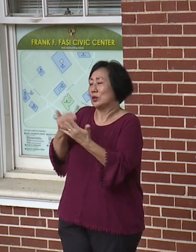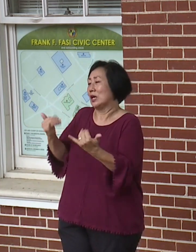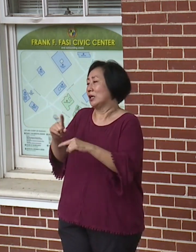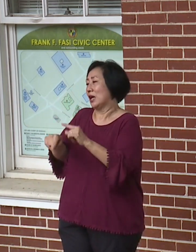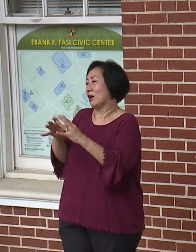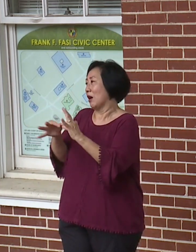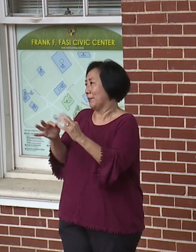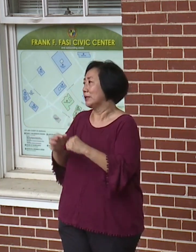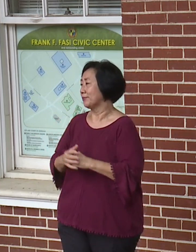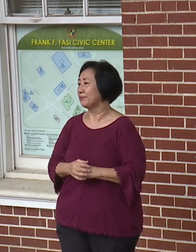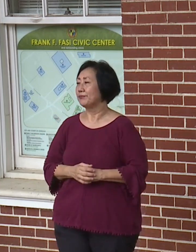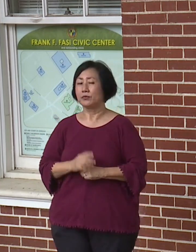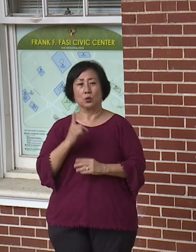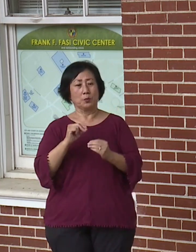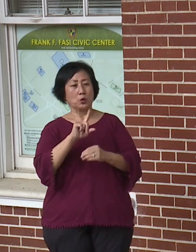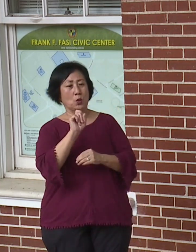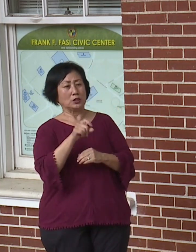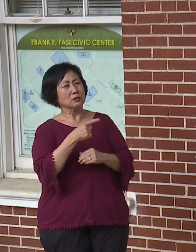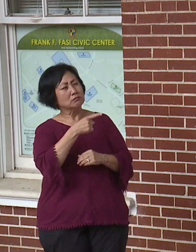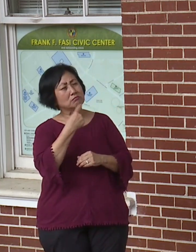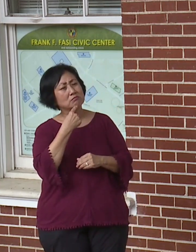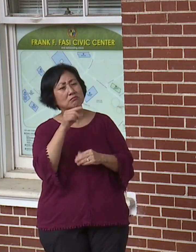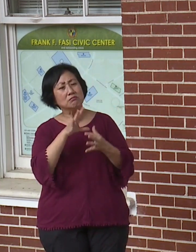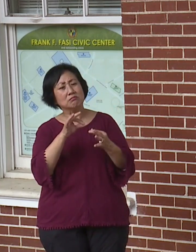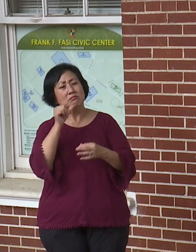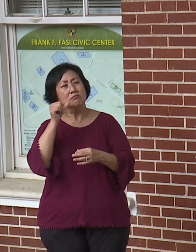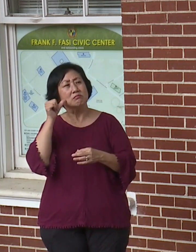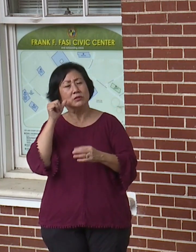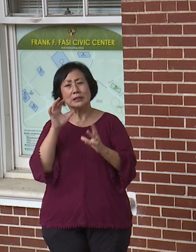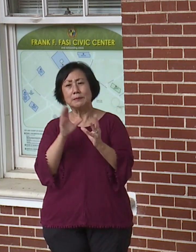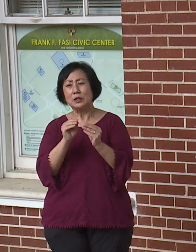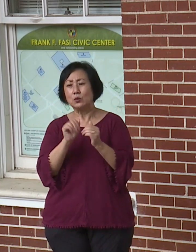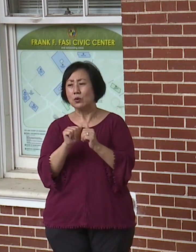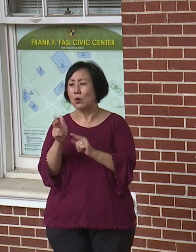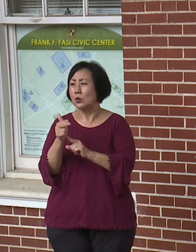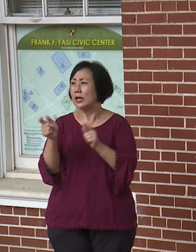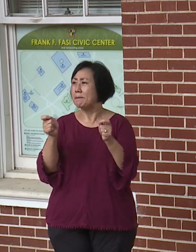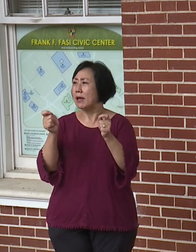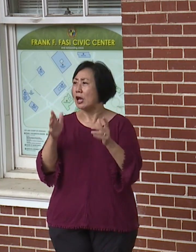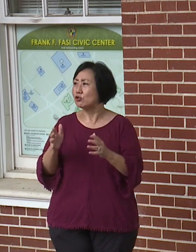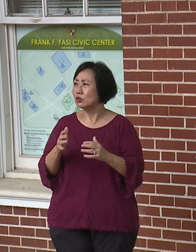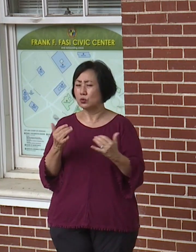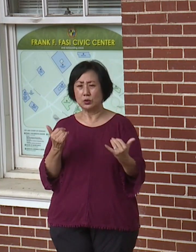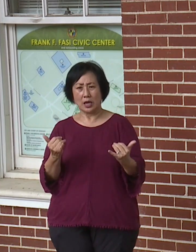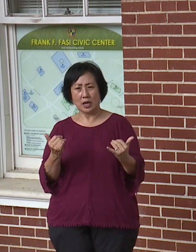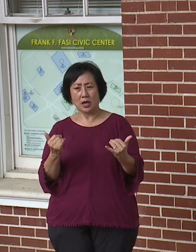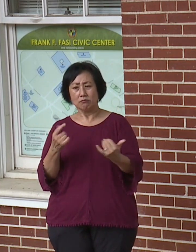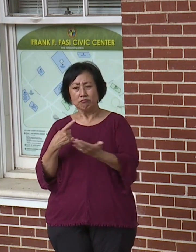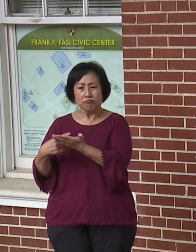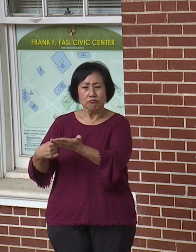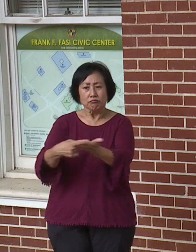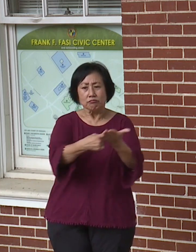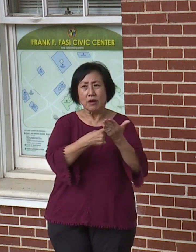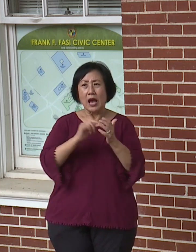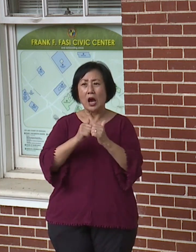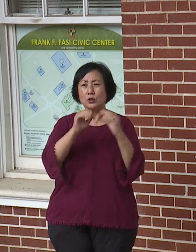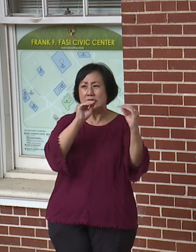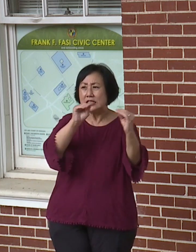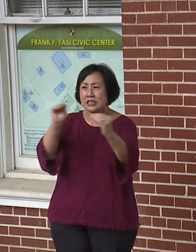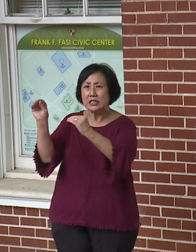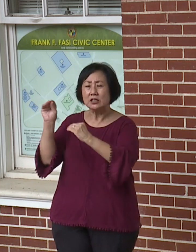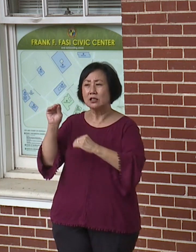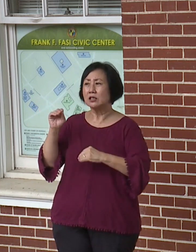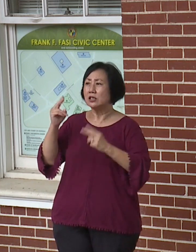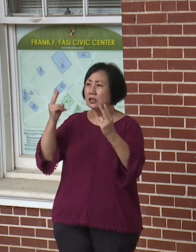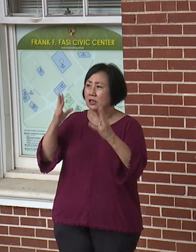And I think one more, and that is you mentioned yesterday that you were meeting with the hotel managers today to discuss ways to educate tourists and